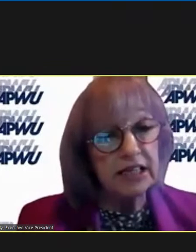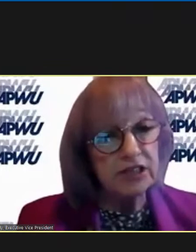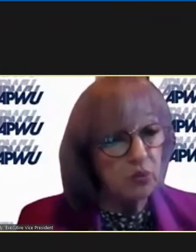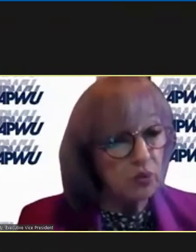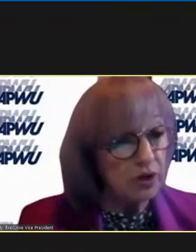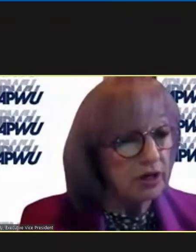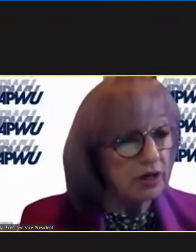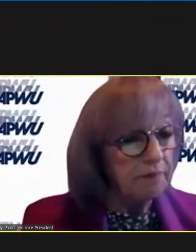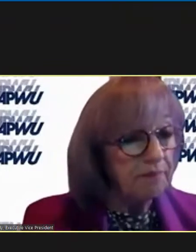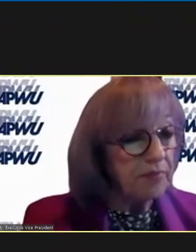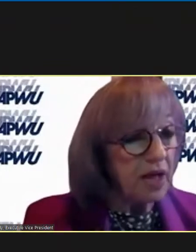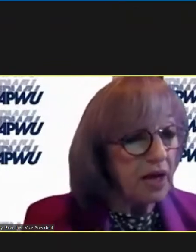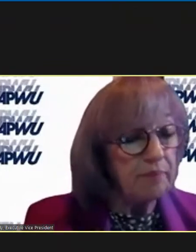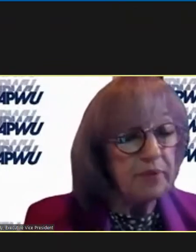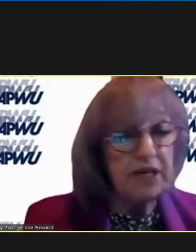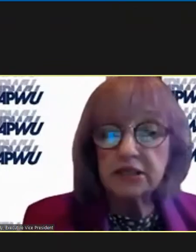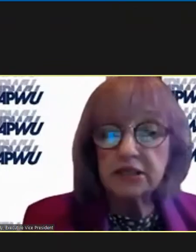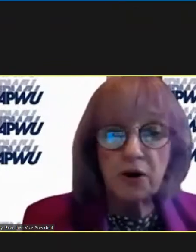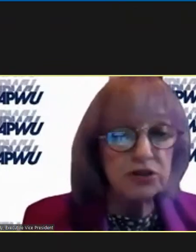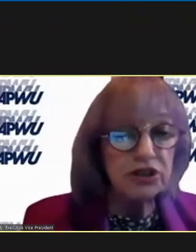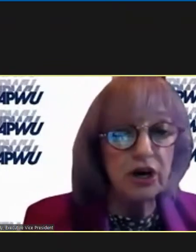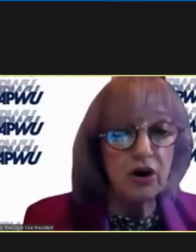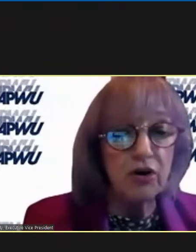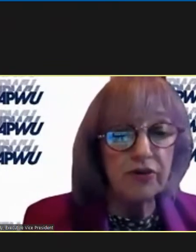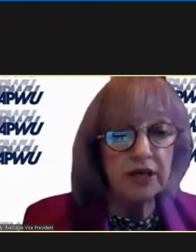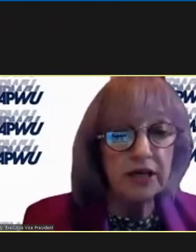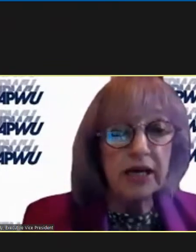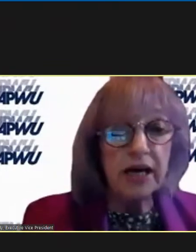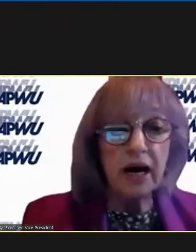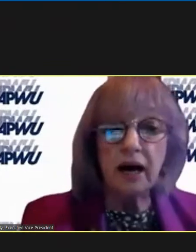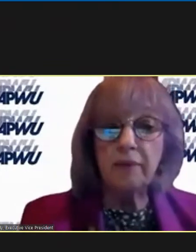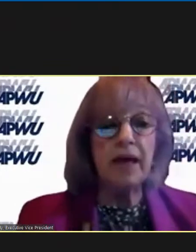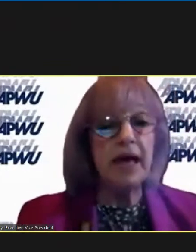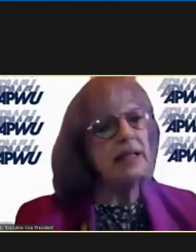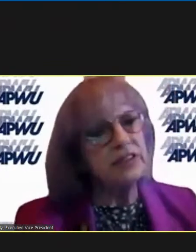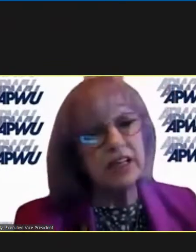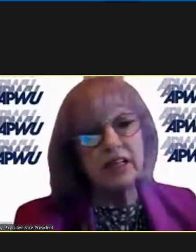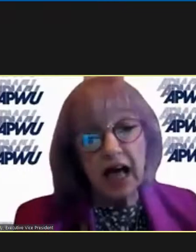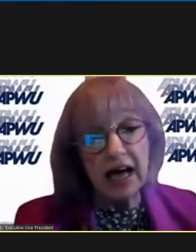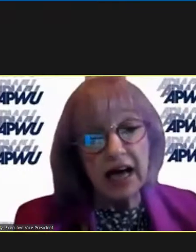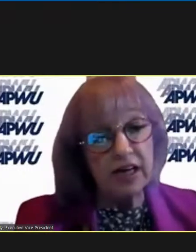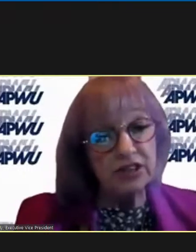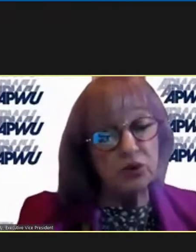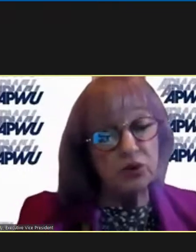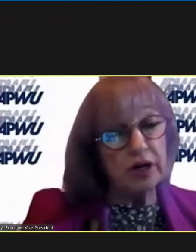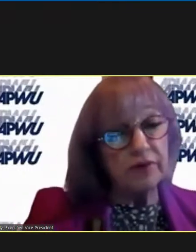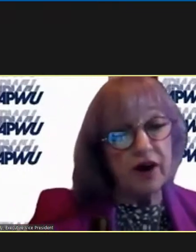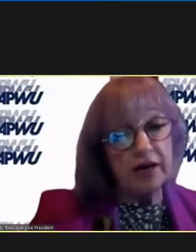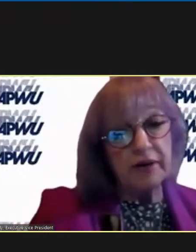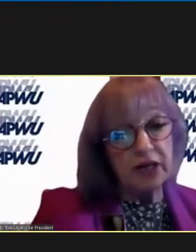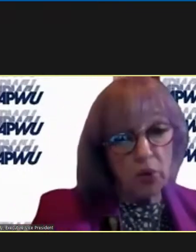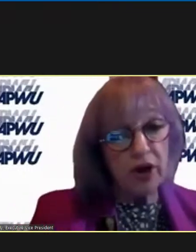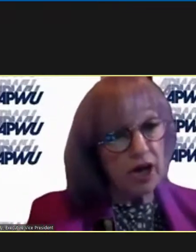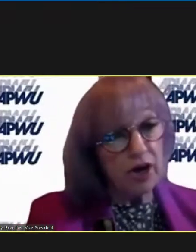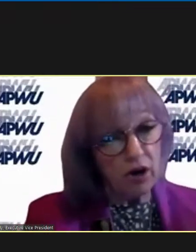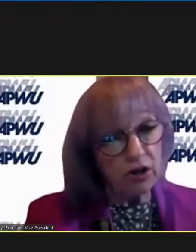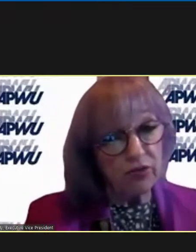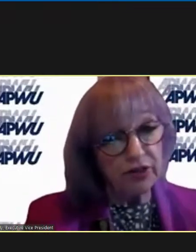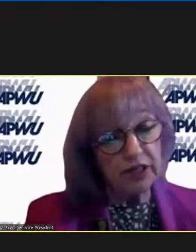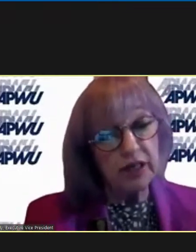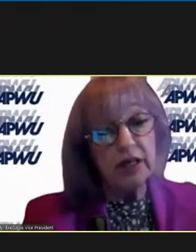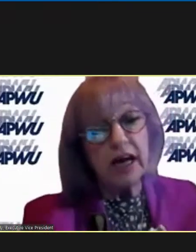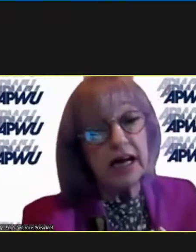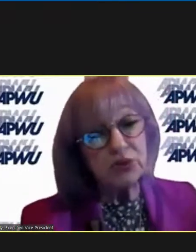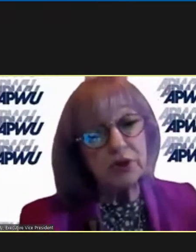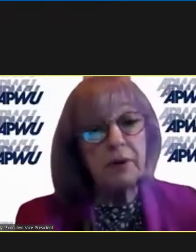being an essential worker being exposed to the covid um and there's a lot of hostile work environment going on